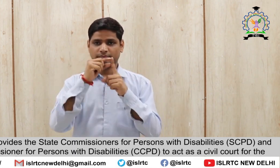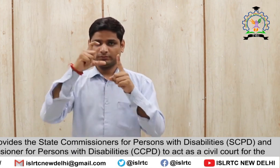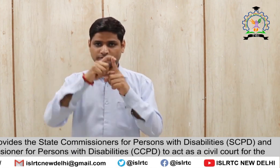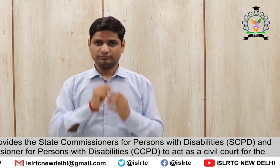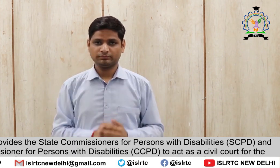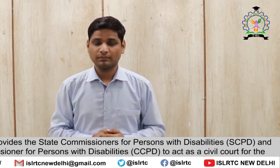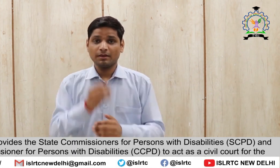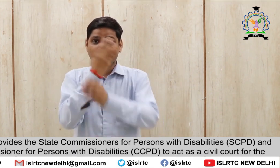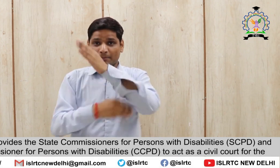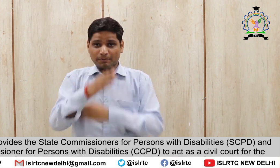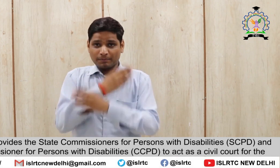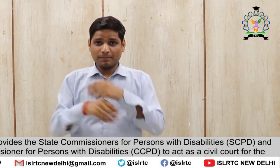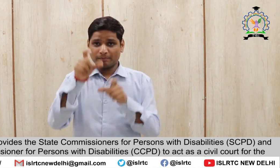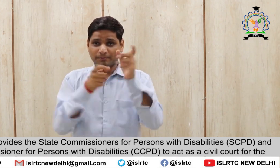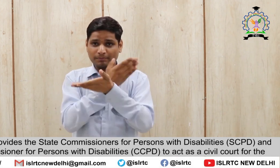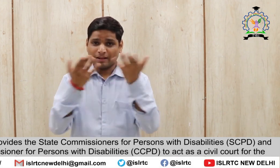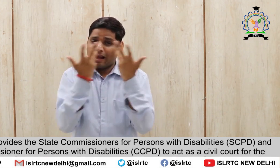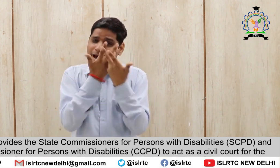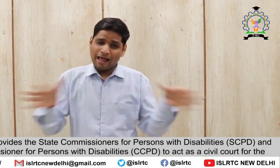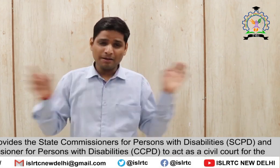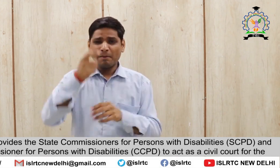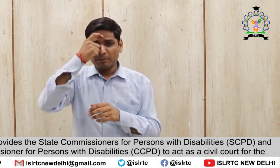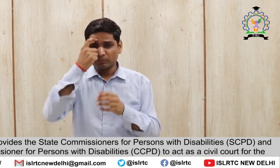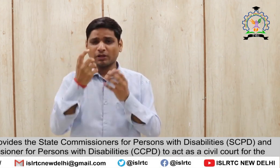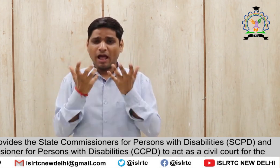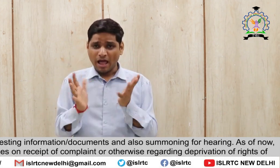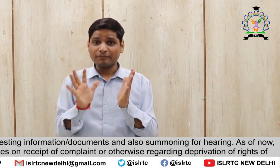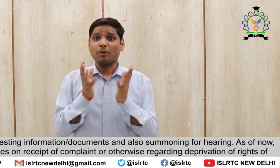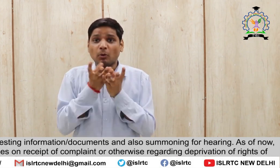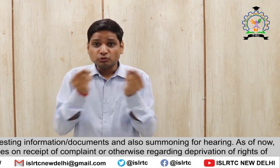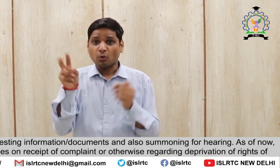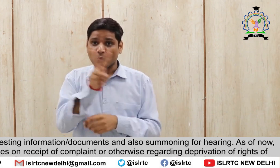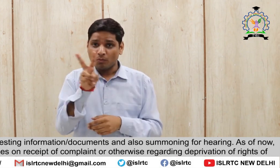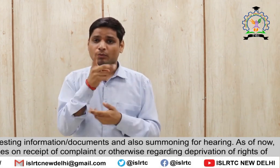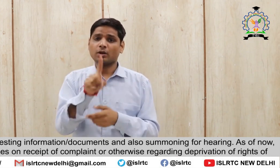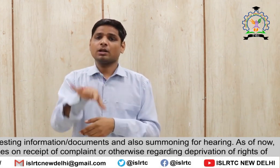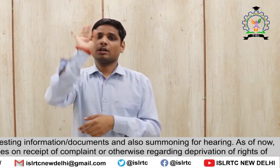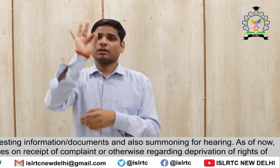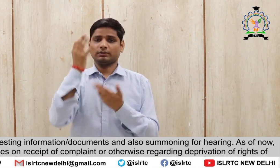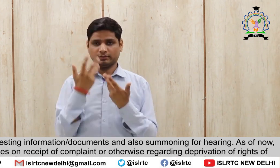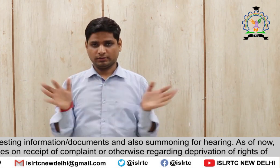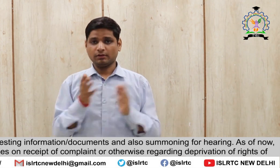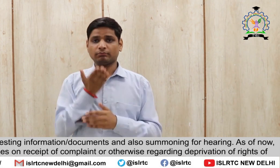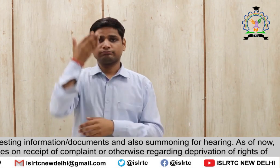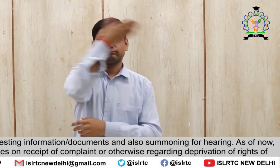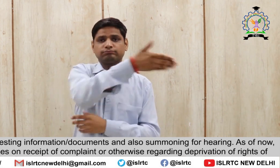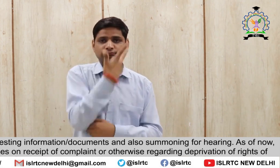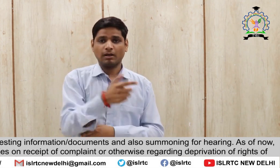To act as a Civil Court For the purpose of requesting information, documents